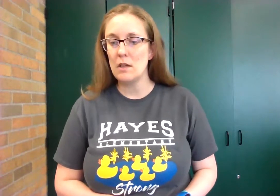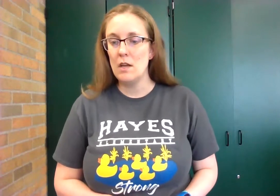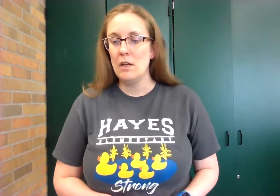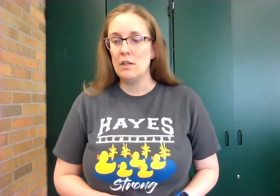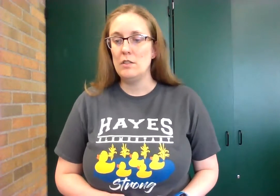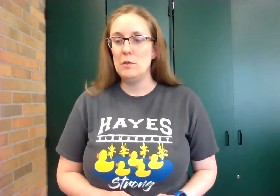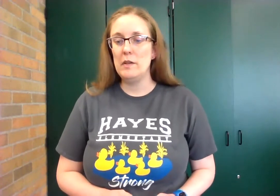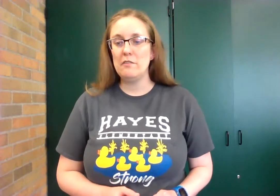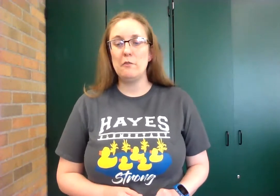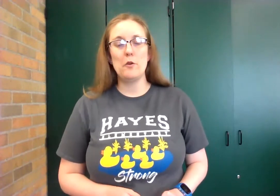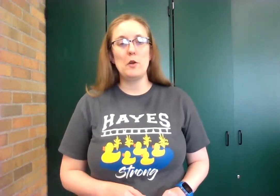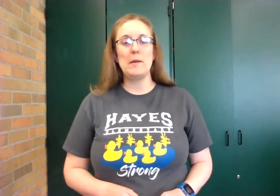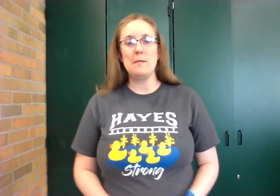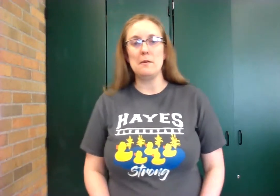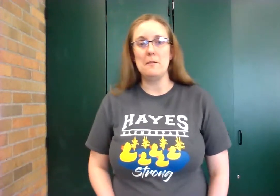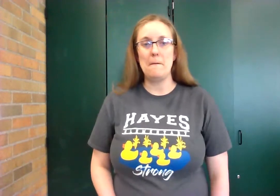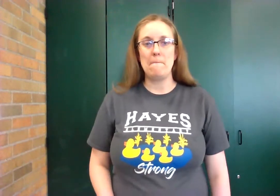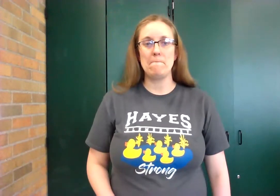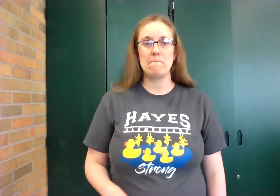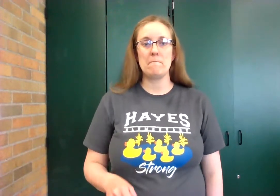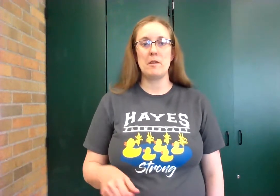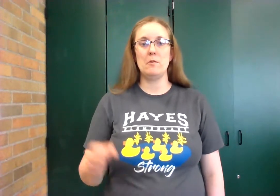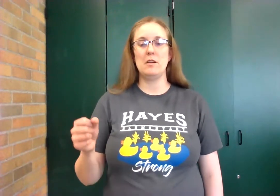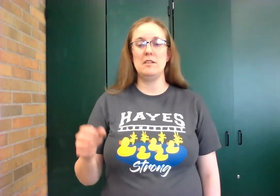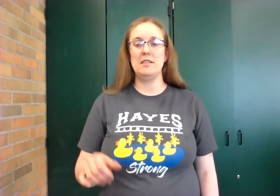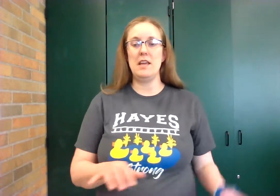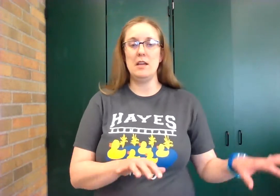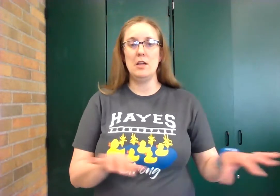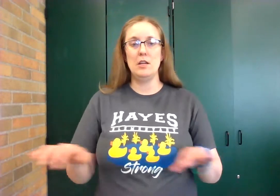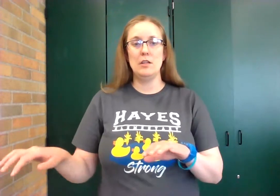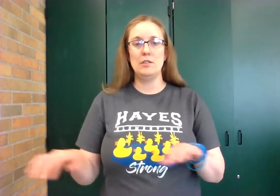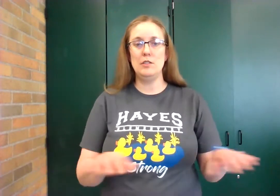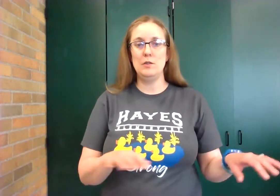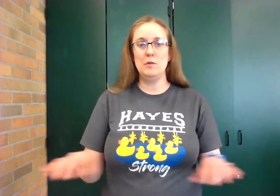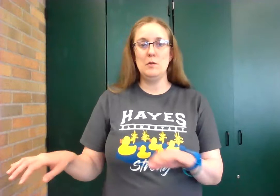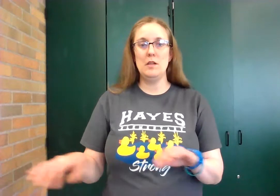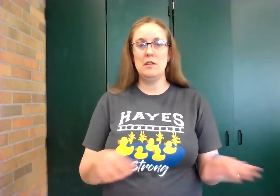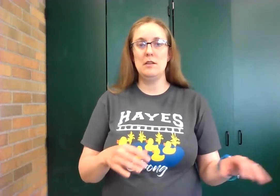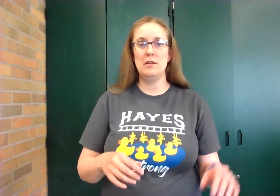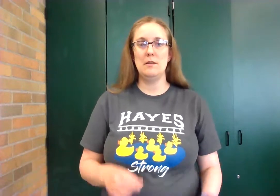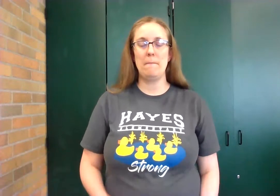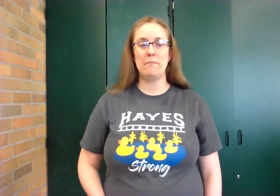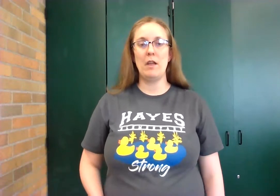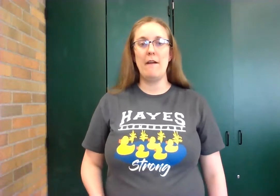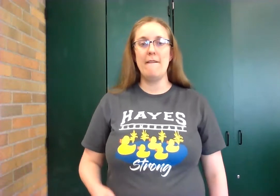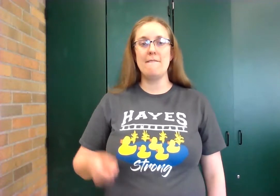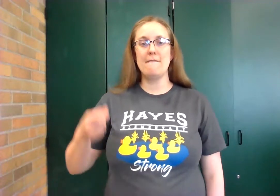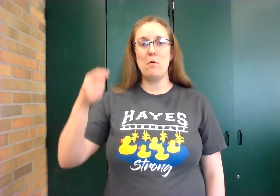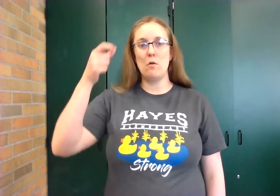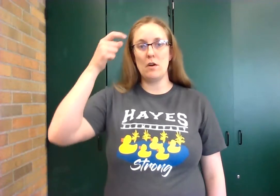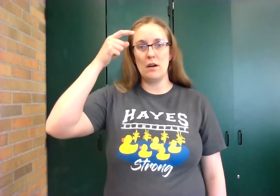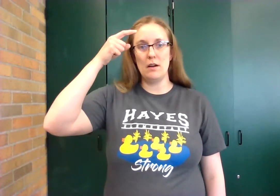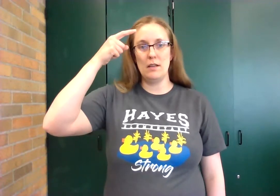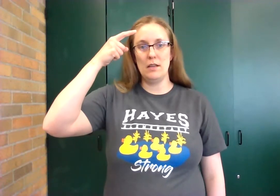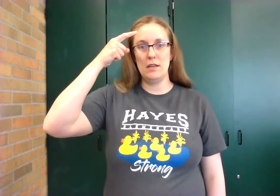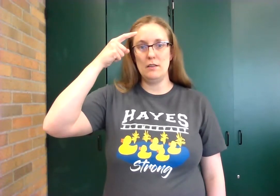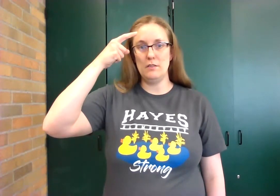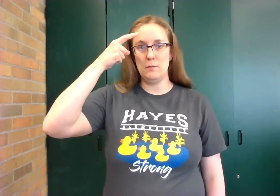do it for your people we're gonna say do for is you're